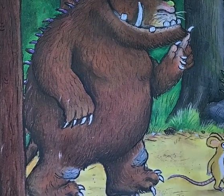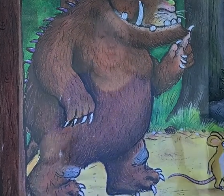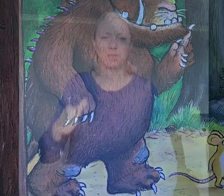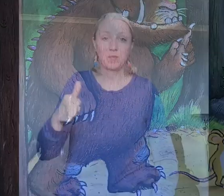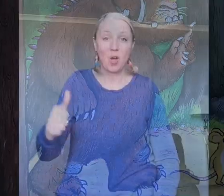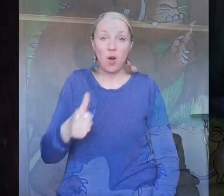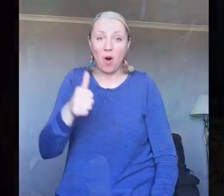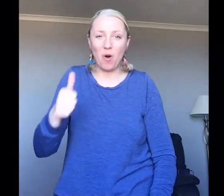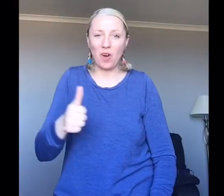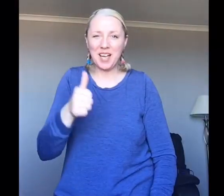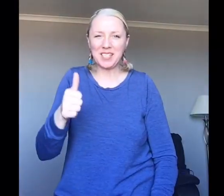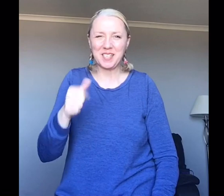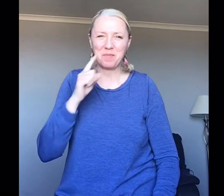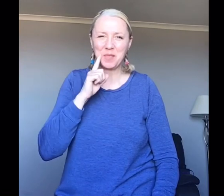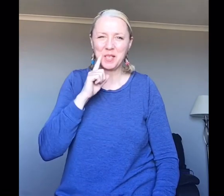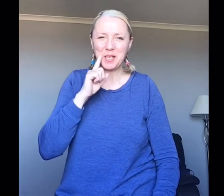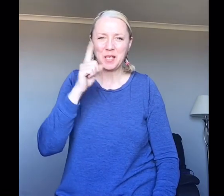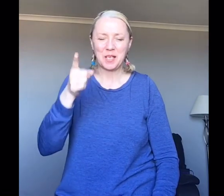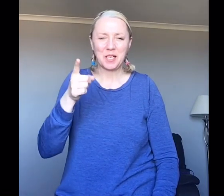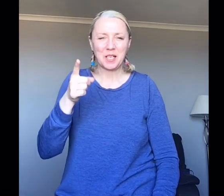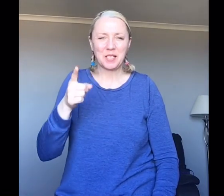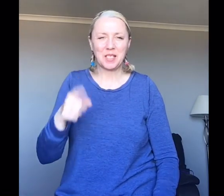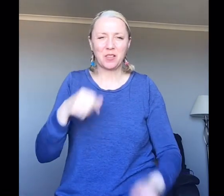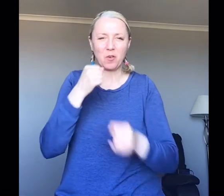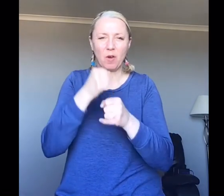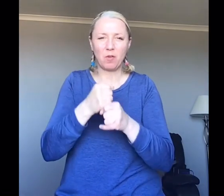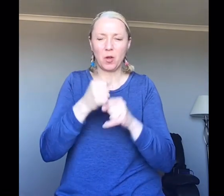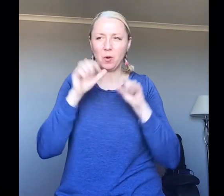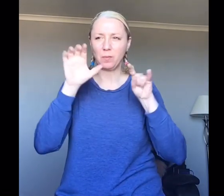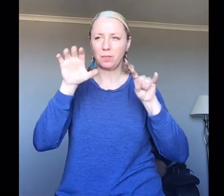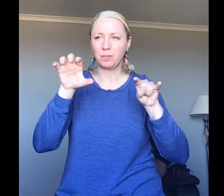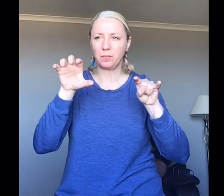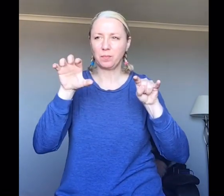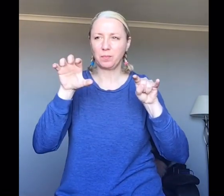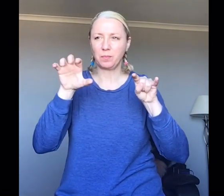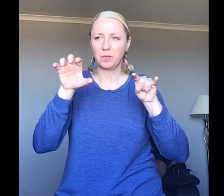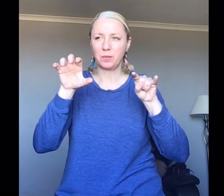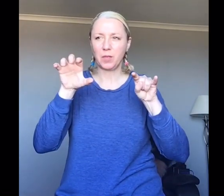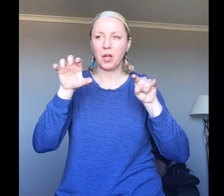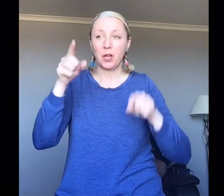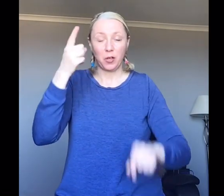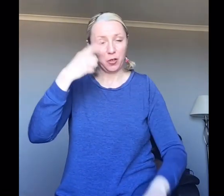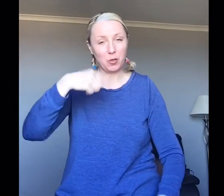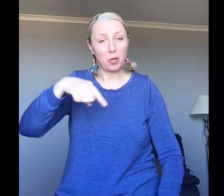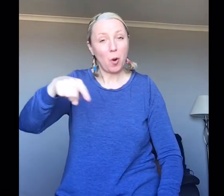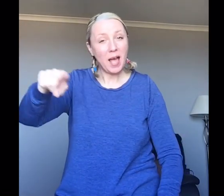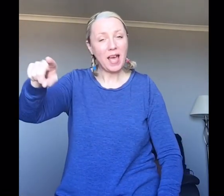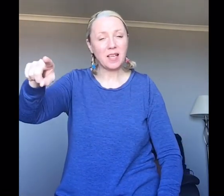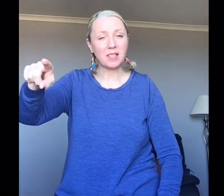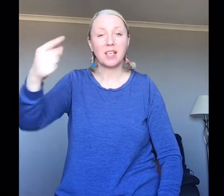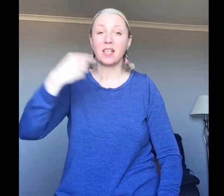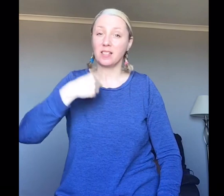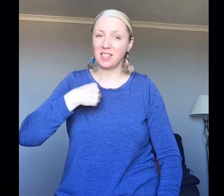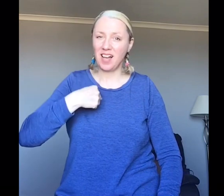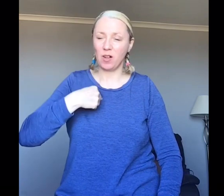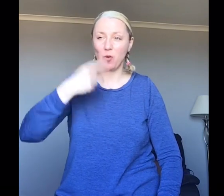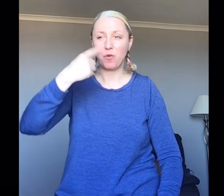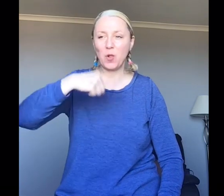All right, said the Gruffalo. You go ahead, and I'll follow